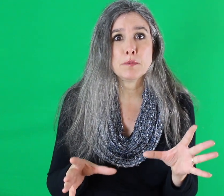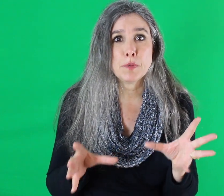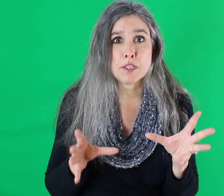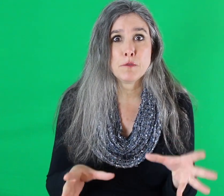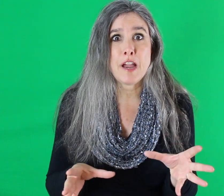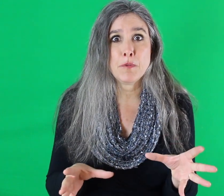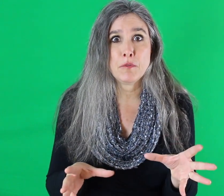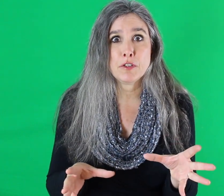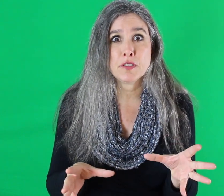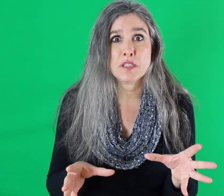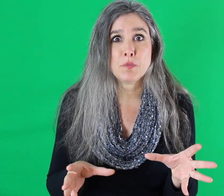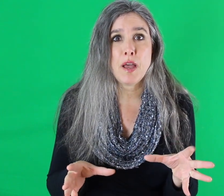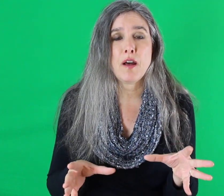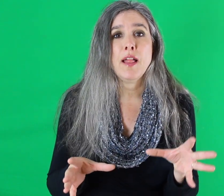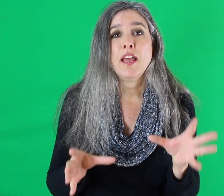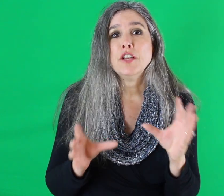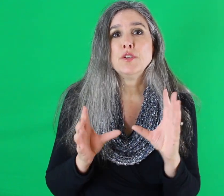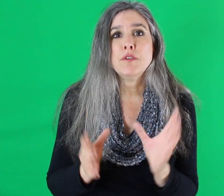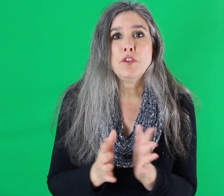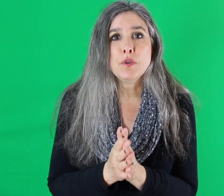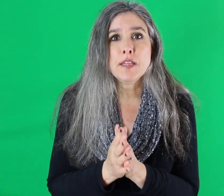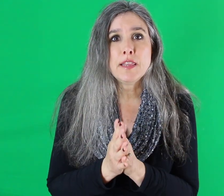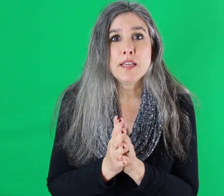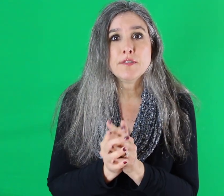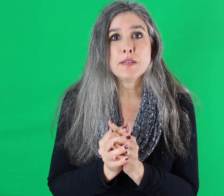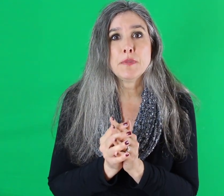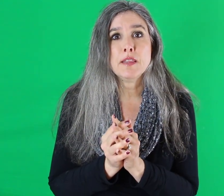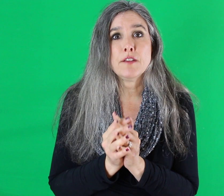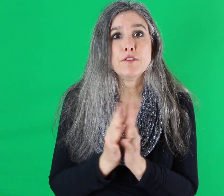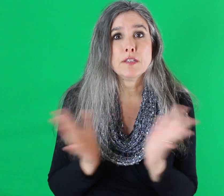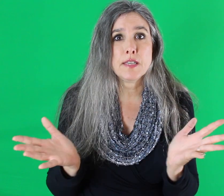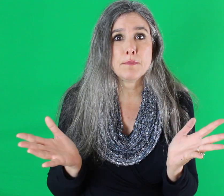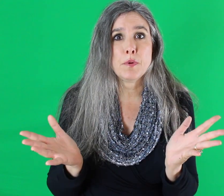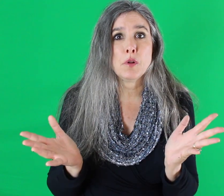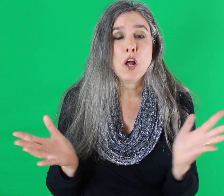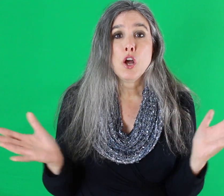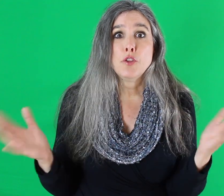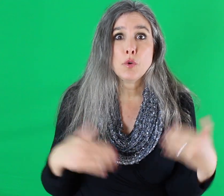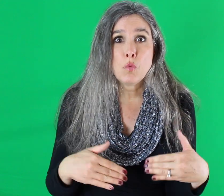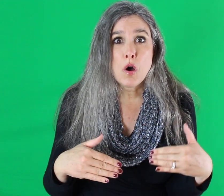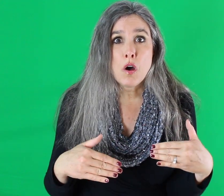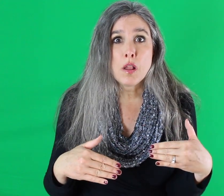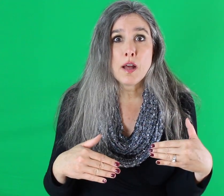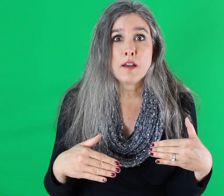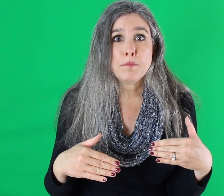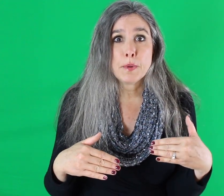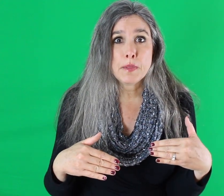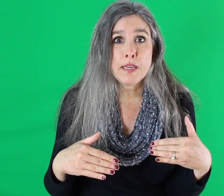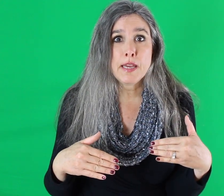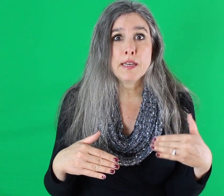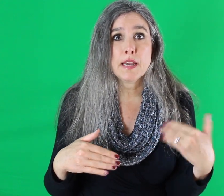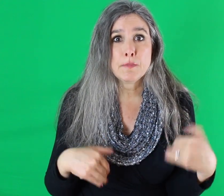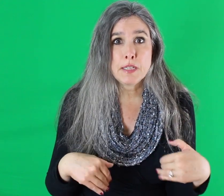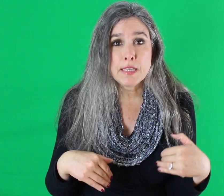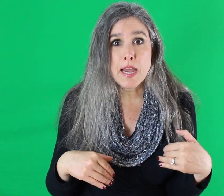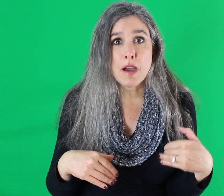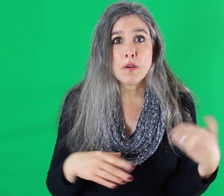special Bible verse as well. So if you can think of something like, for example, the wall of Berlin coming down